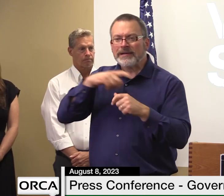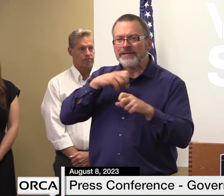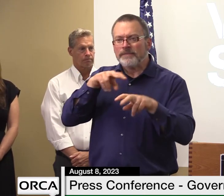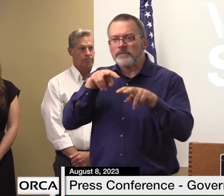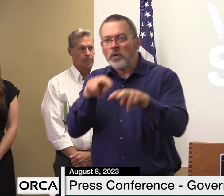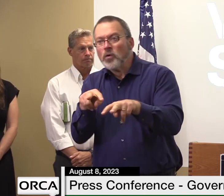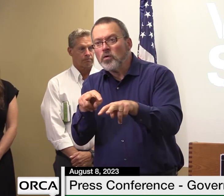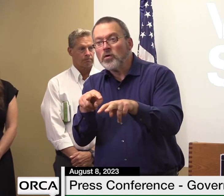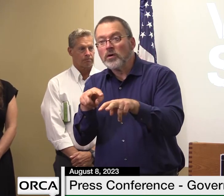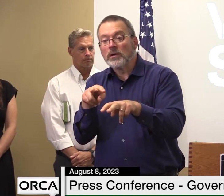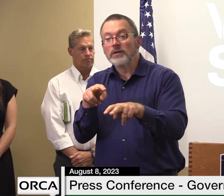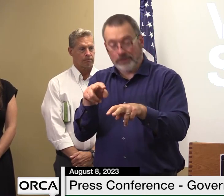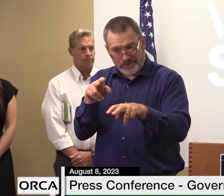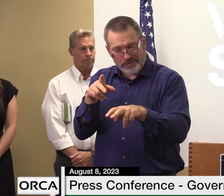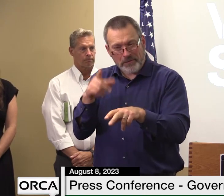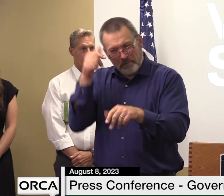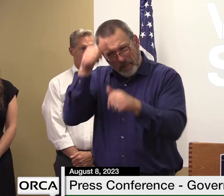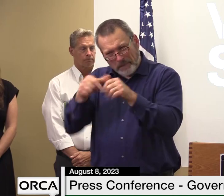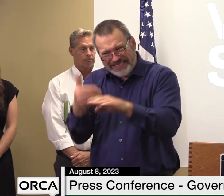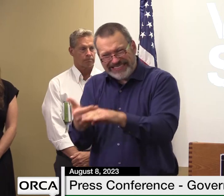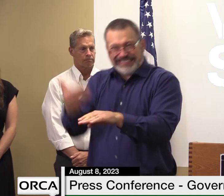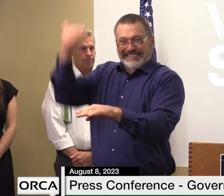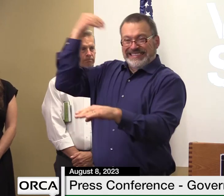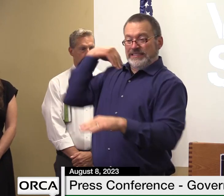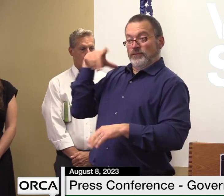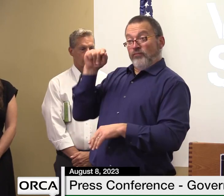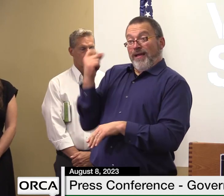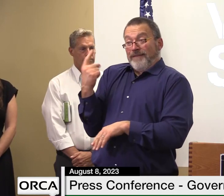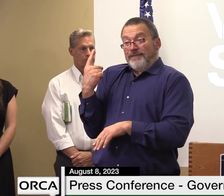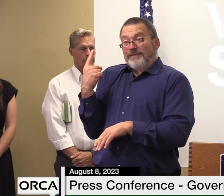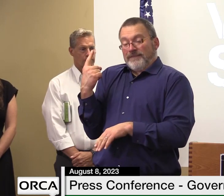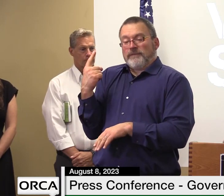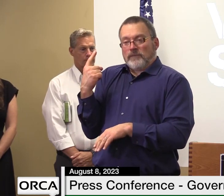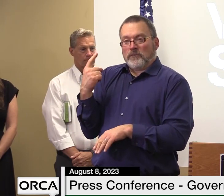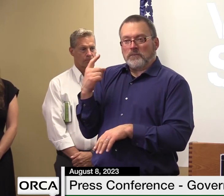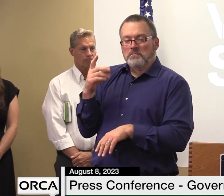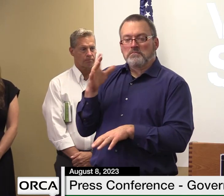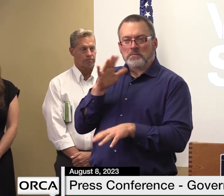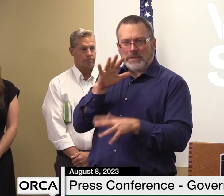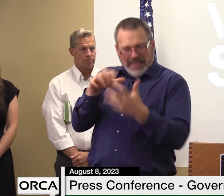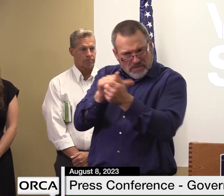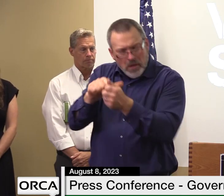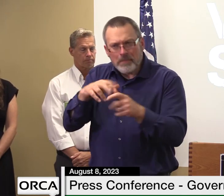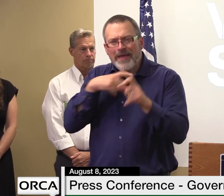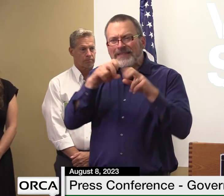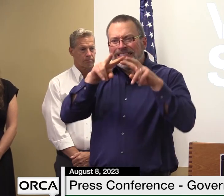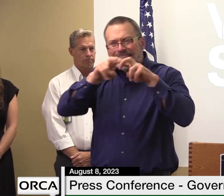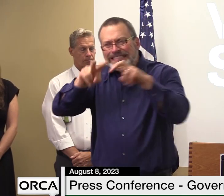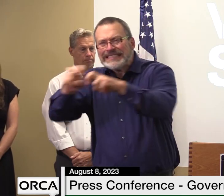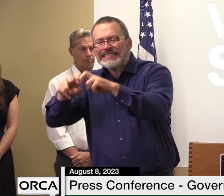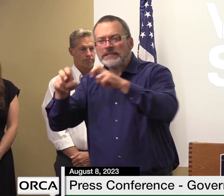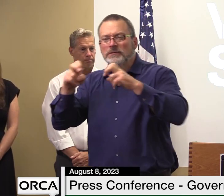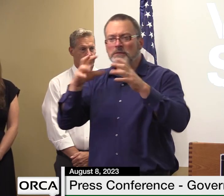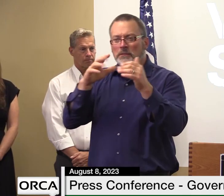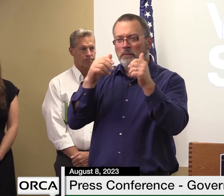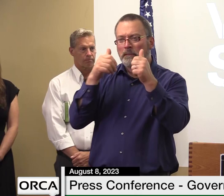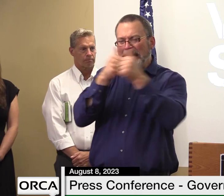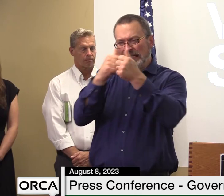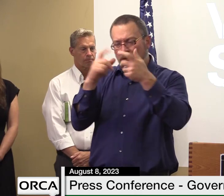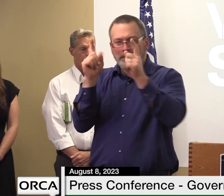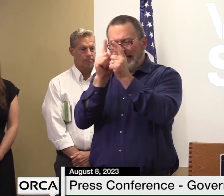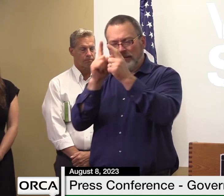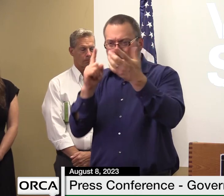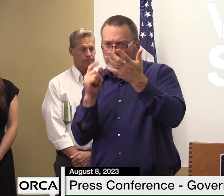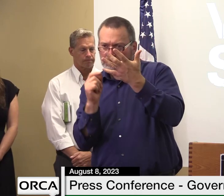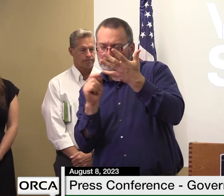irene we had one event and everything was covered under that declaration this is a little different